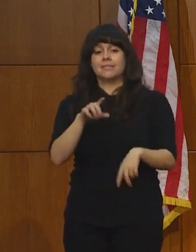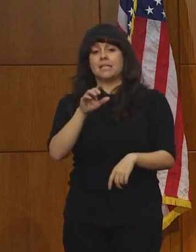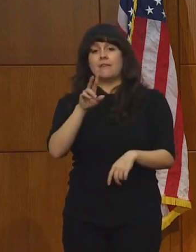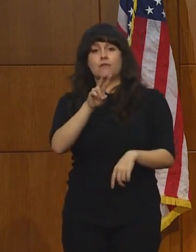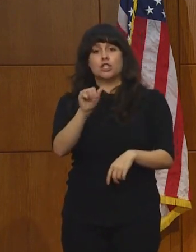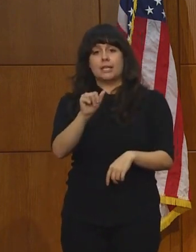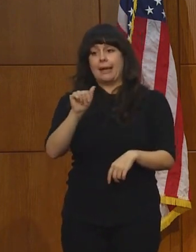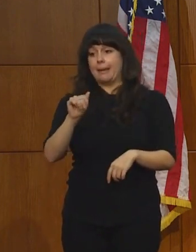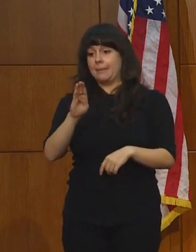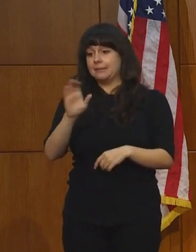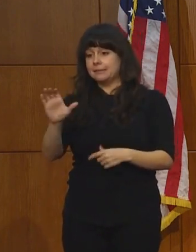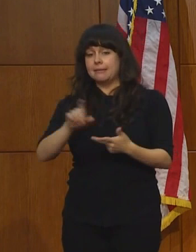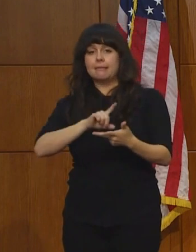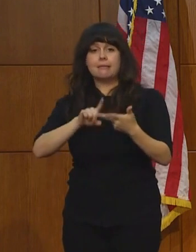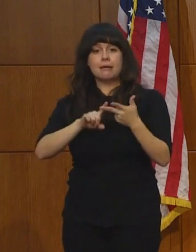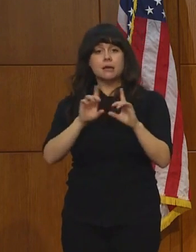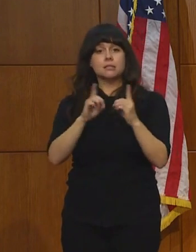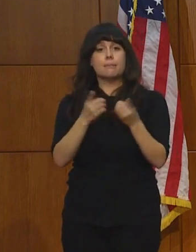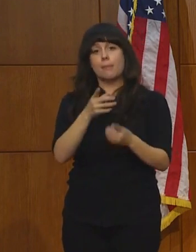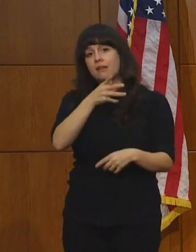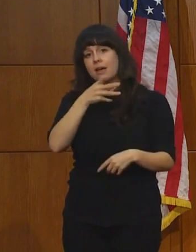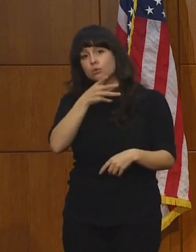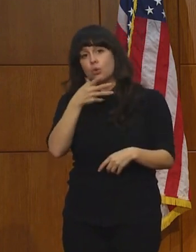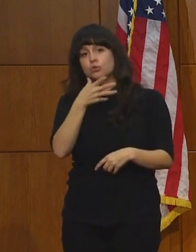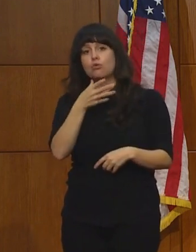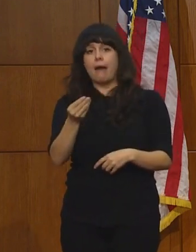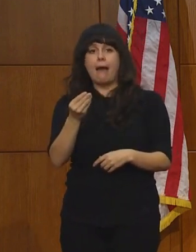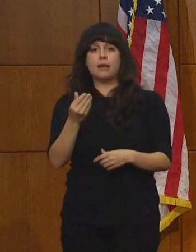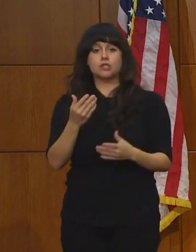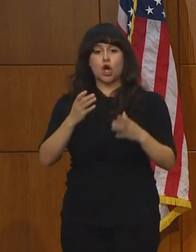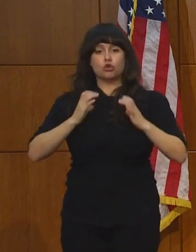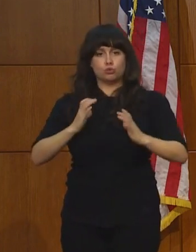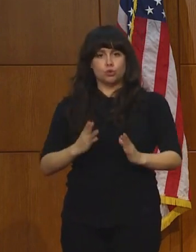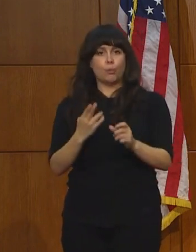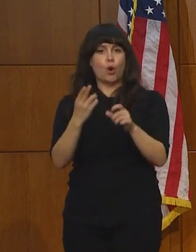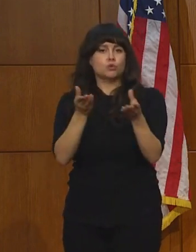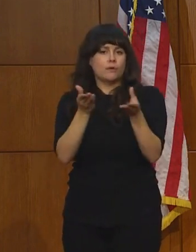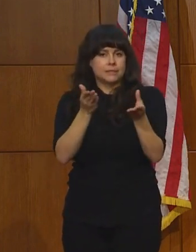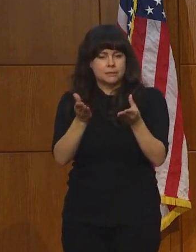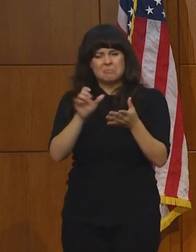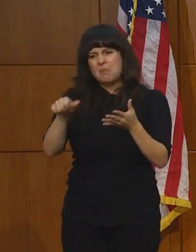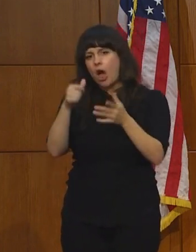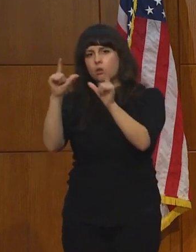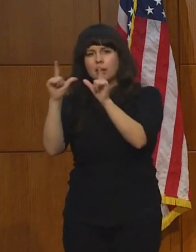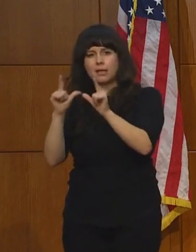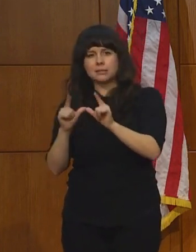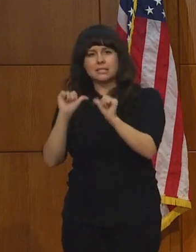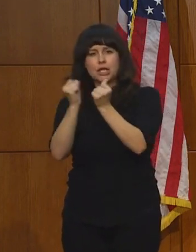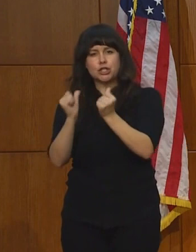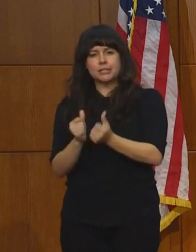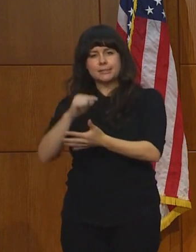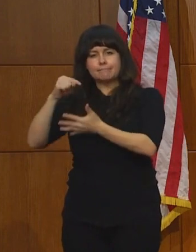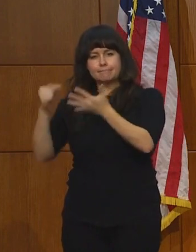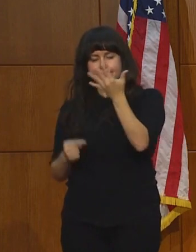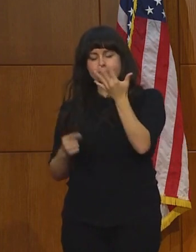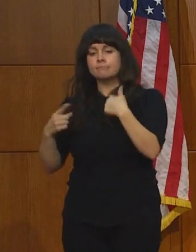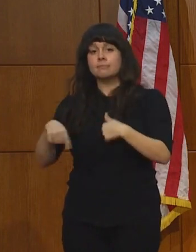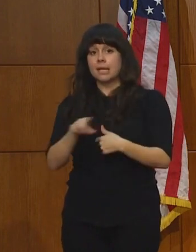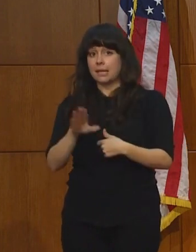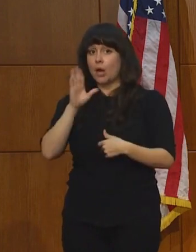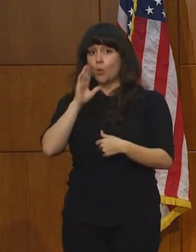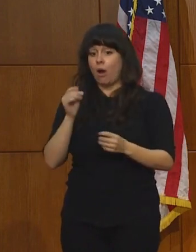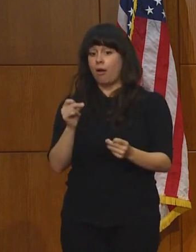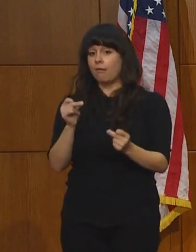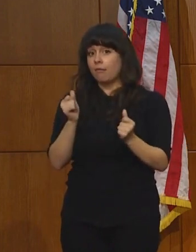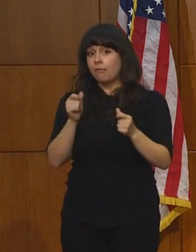the Department of Agriculture and Consumer Services, and other licensing agencies to conduct unannounced visits